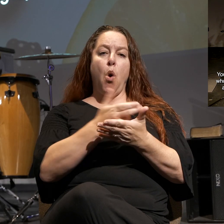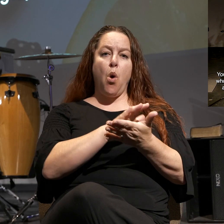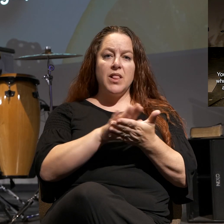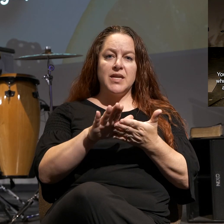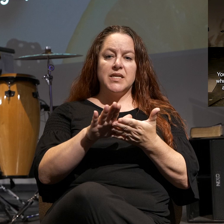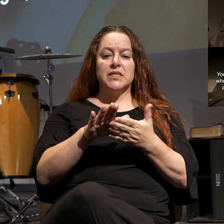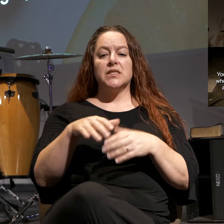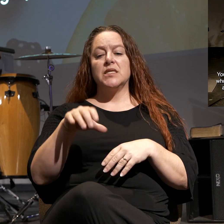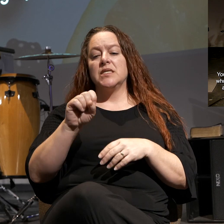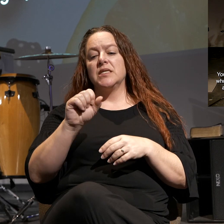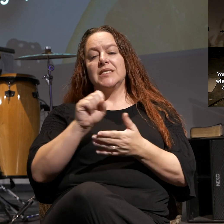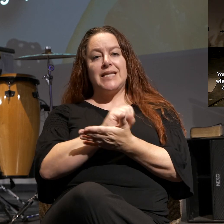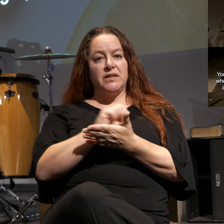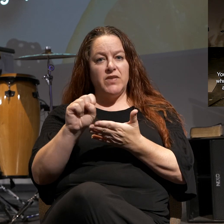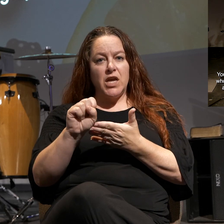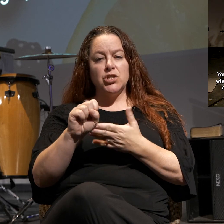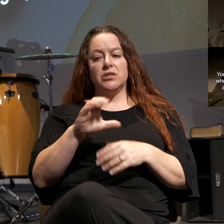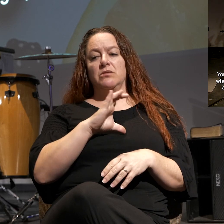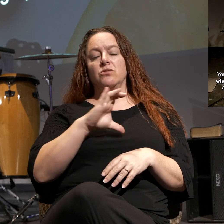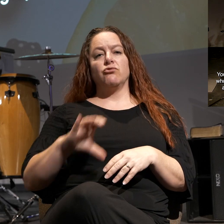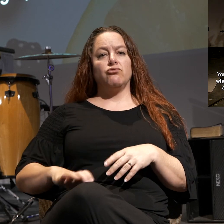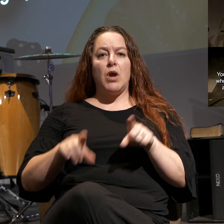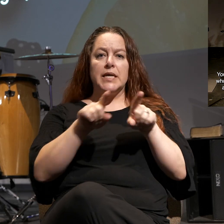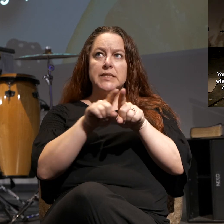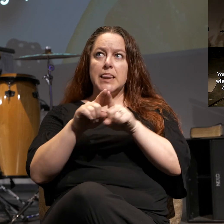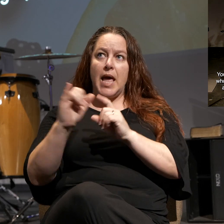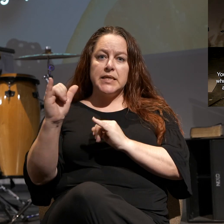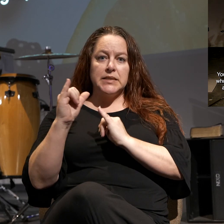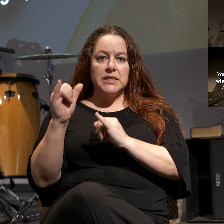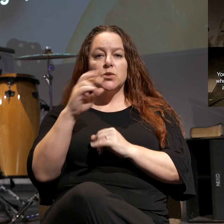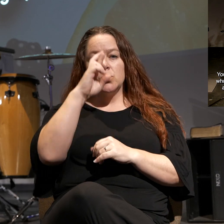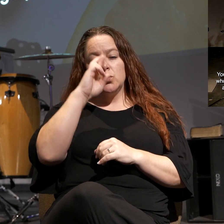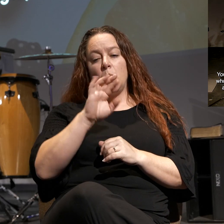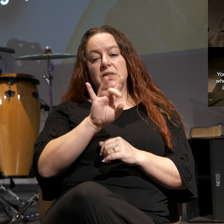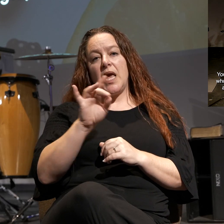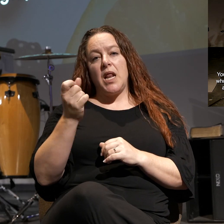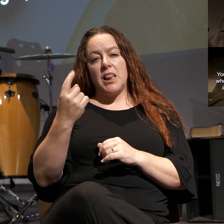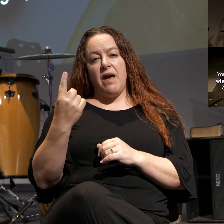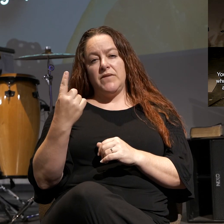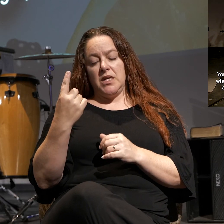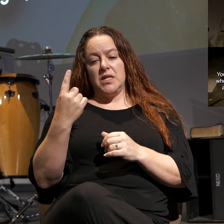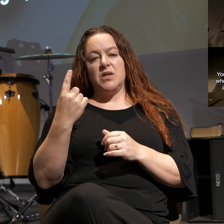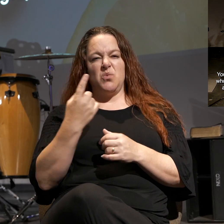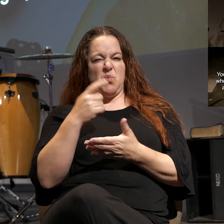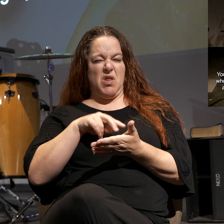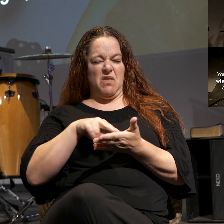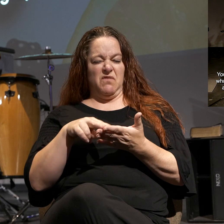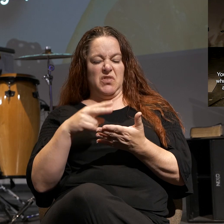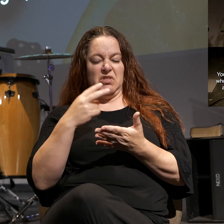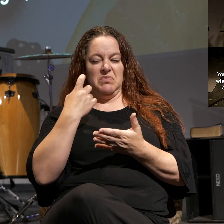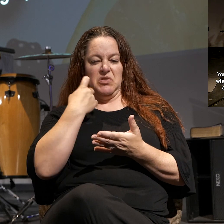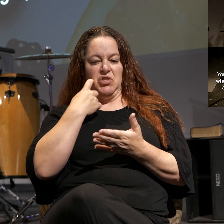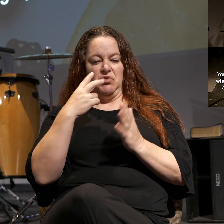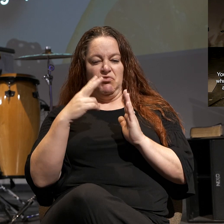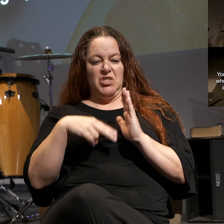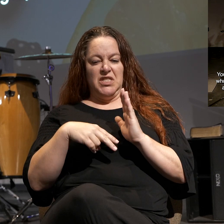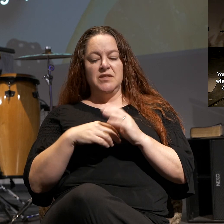sanctification, Christlikeness. Romans 8, 11, one of the verses that we just read here,